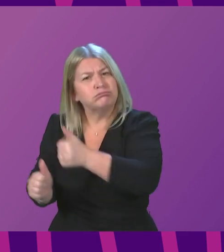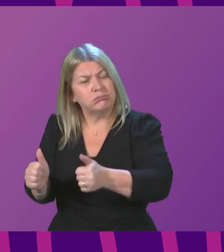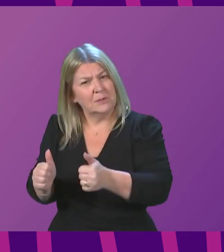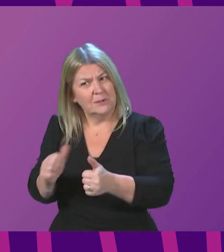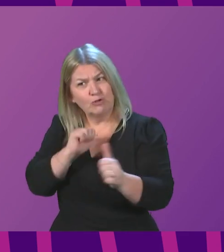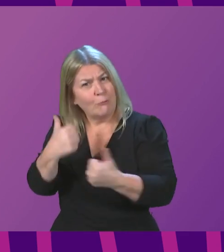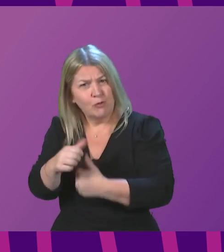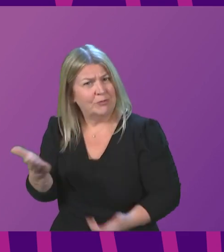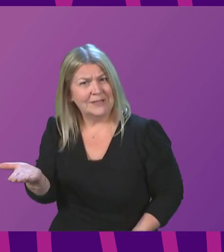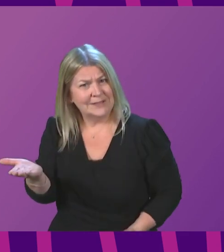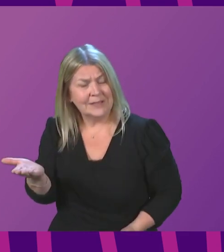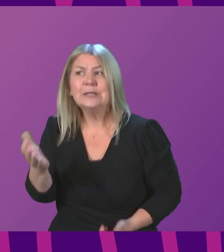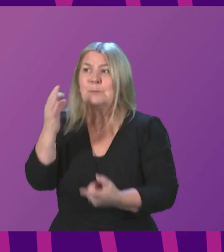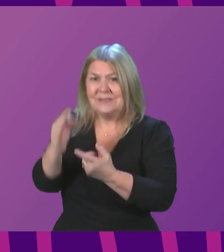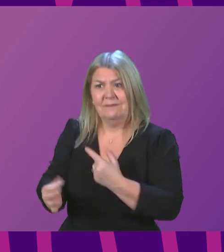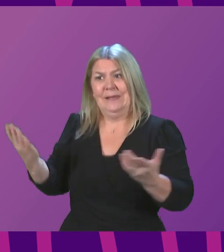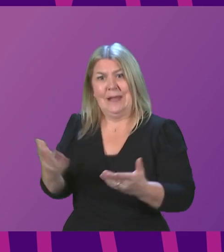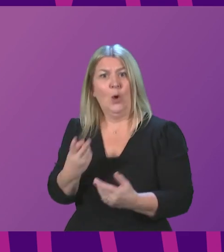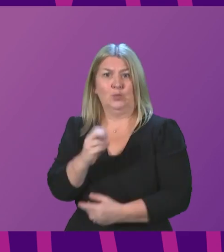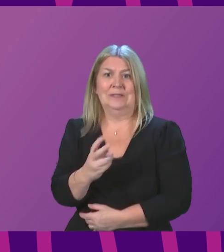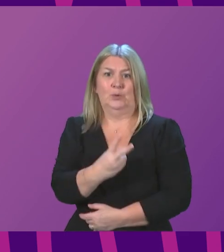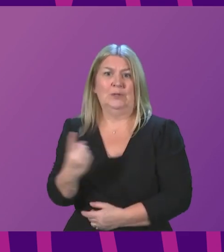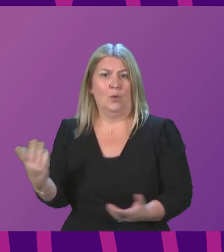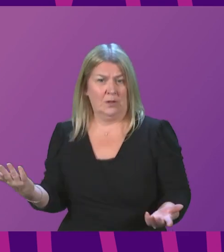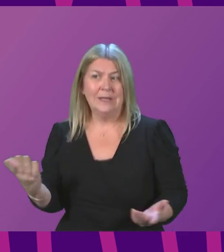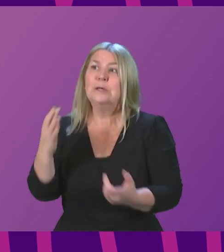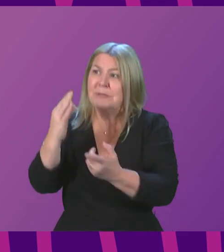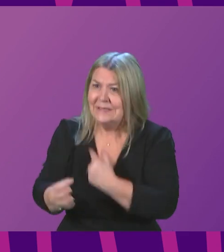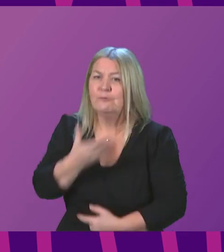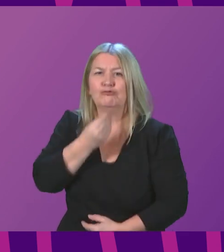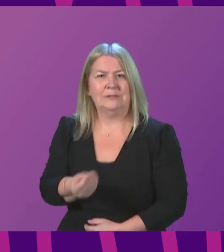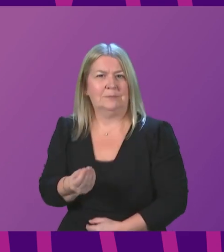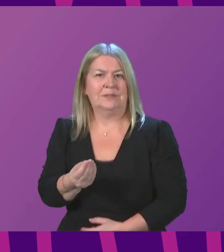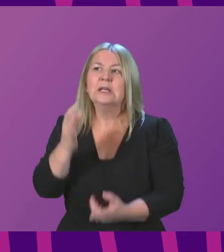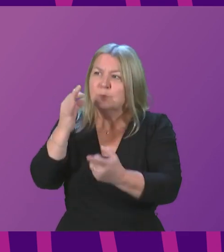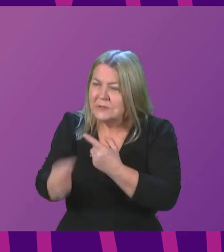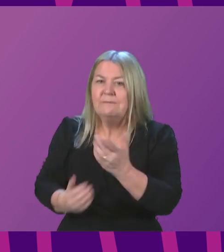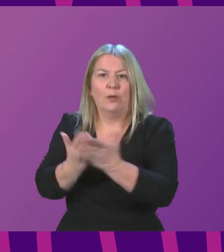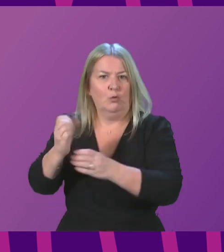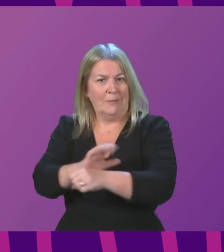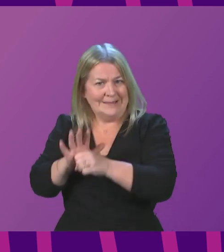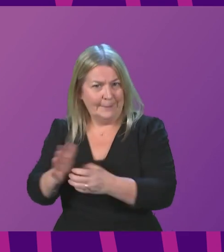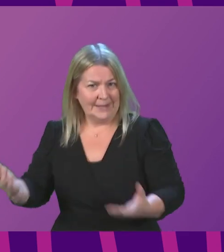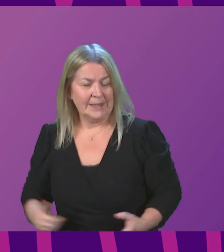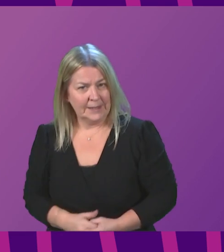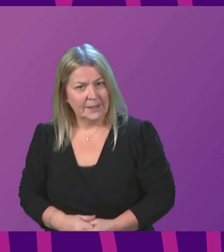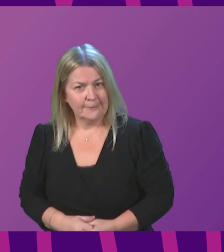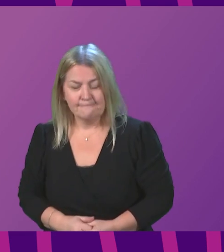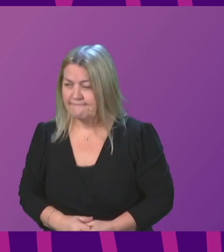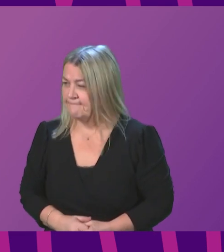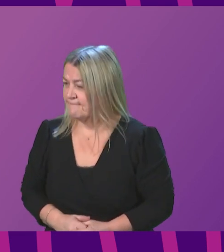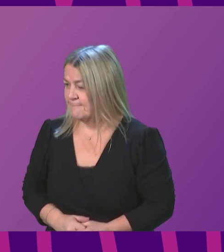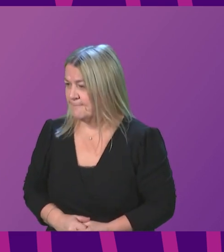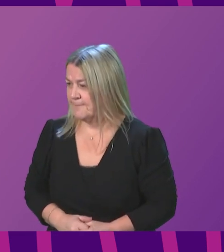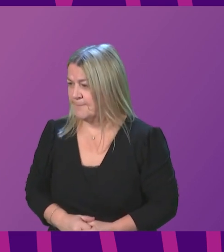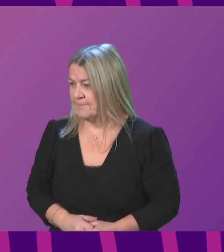Scotland, particularly in 2021, particularly at Christmas and particularly during a pandemic? First Minister.